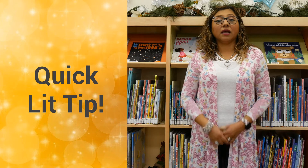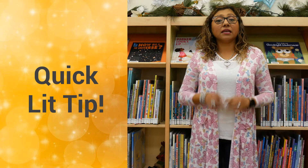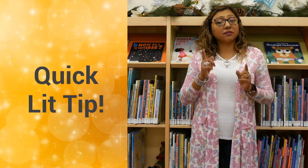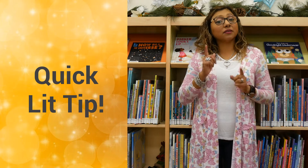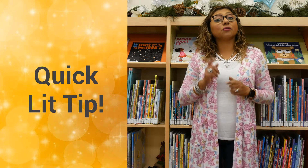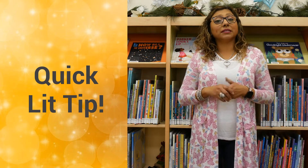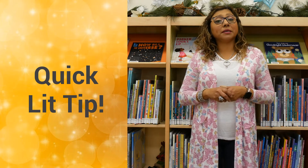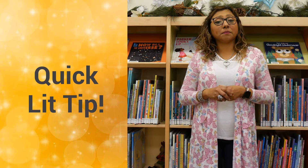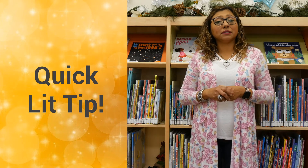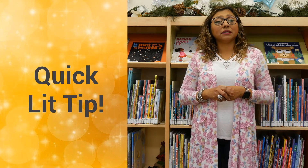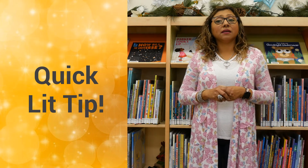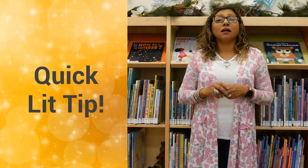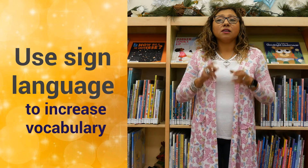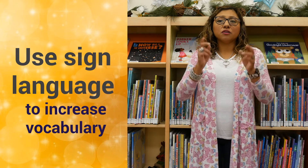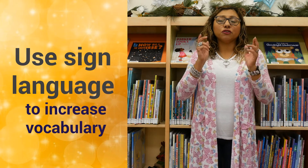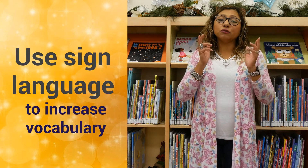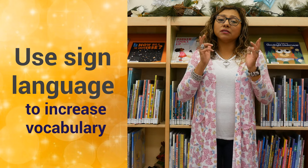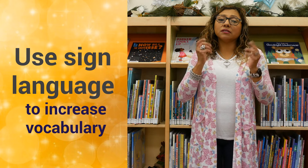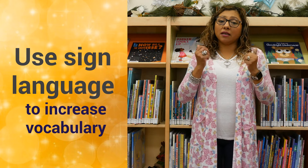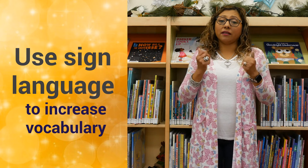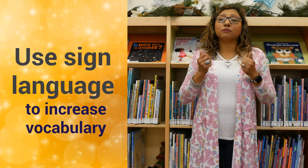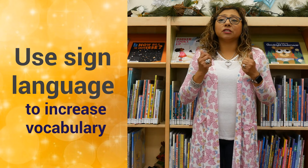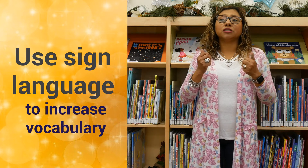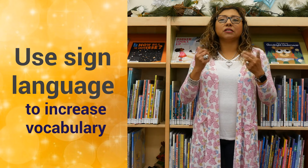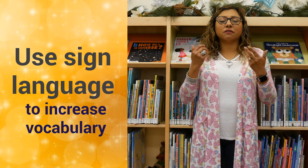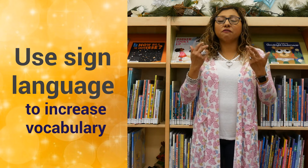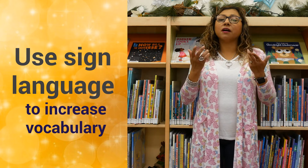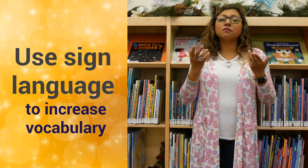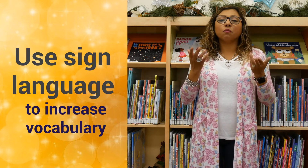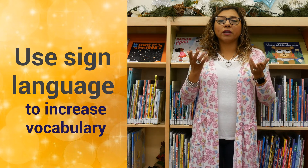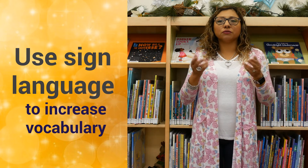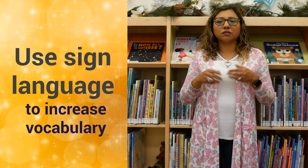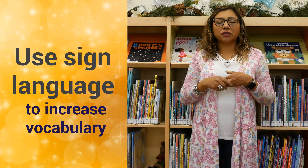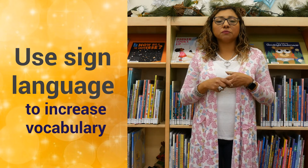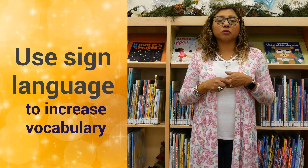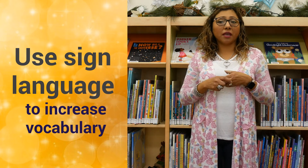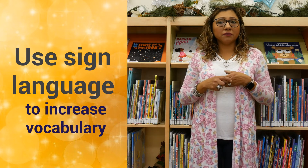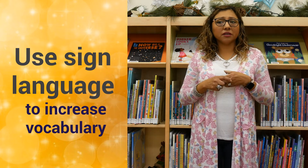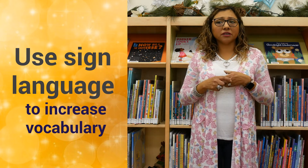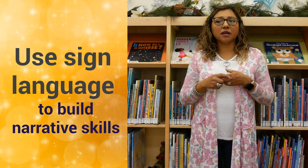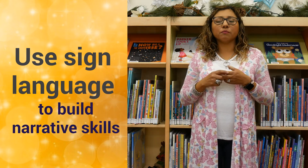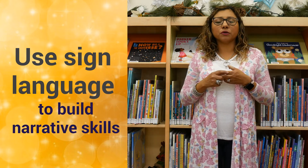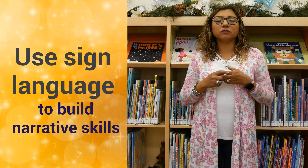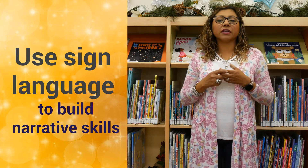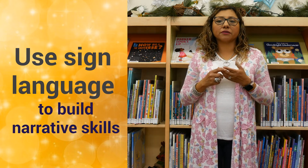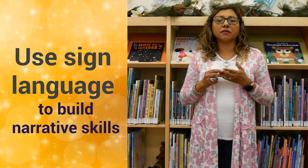Here's a quick tip. Using sign language is a fun way to increase vocabulary and build narrative